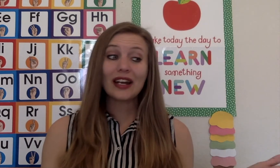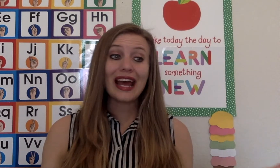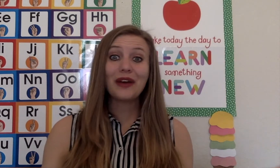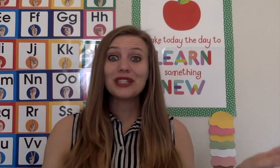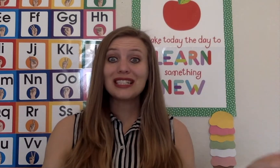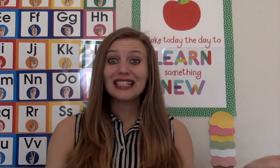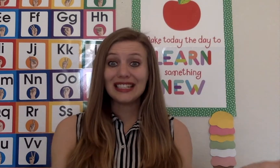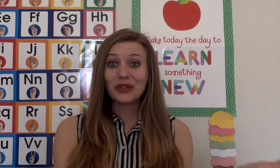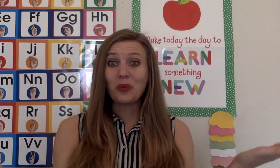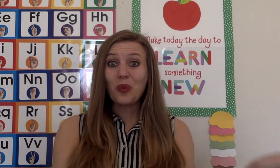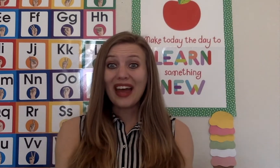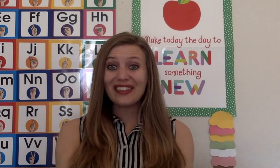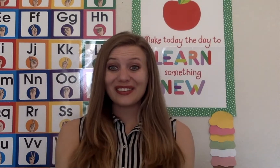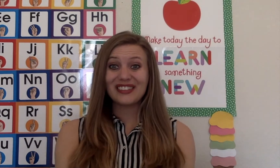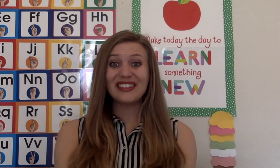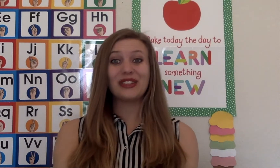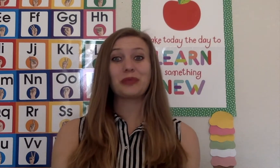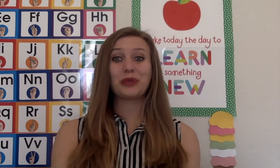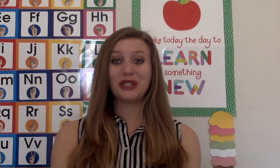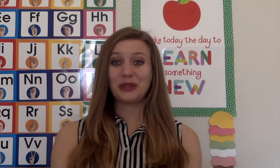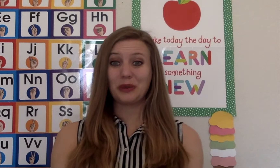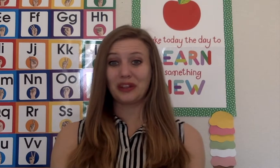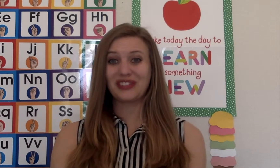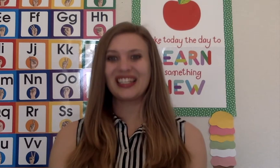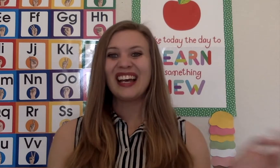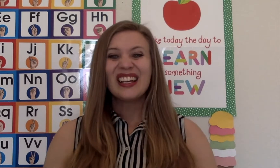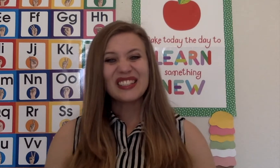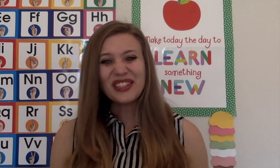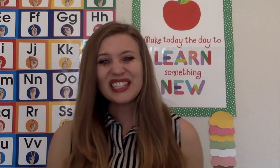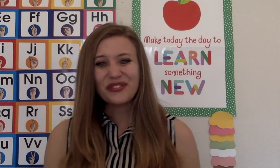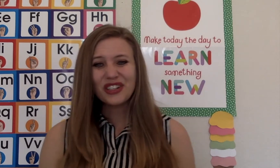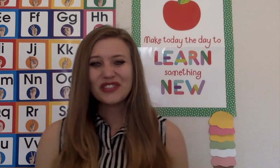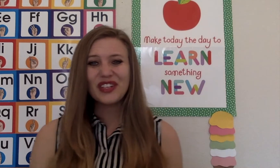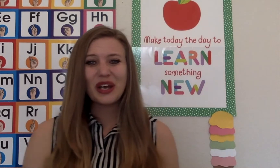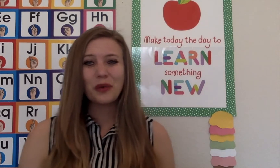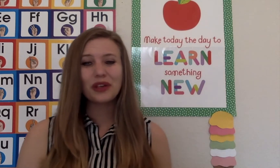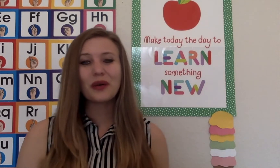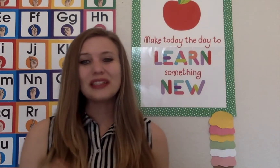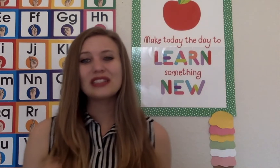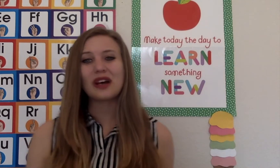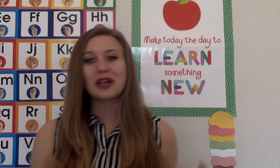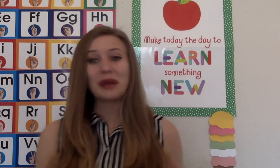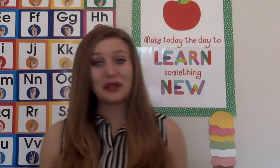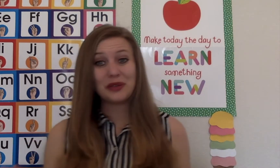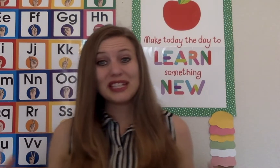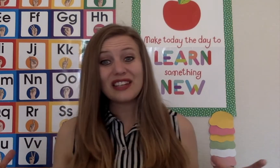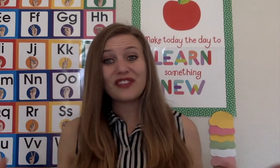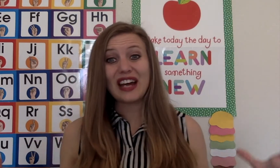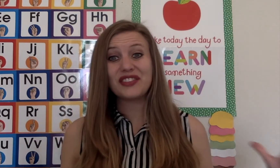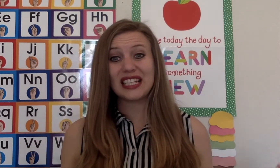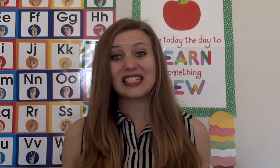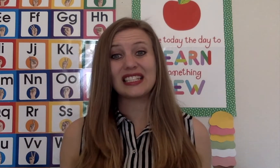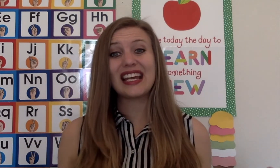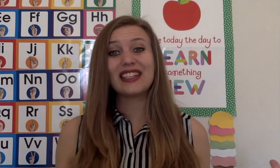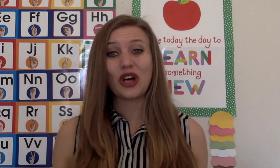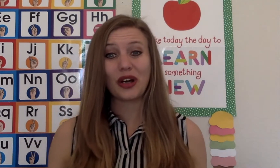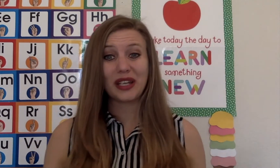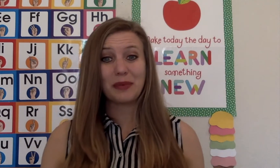how to teach weather to your preschoolers. So in this first video we're going to talk about using the five senses and talking about